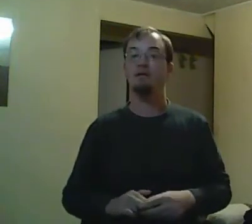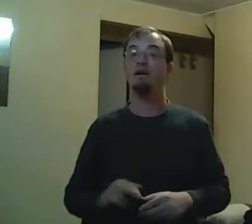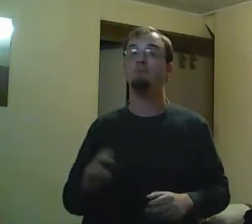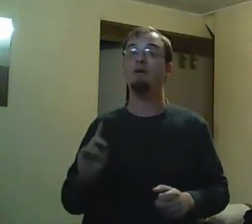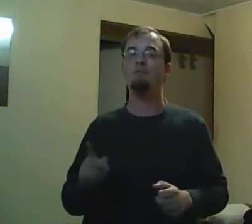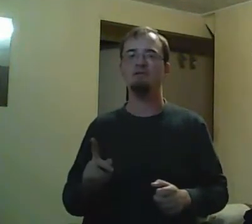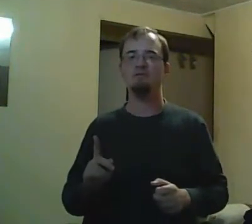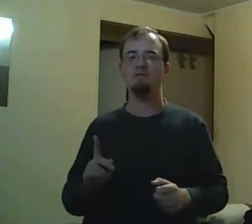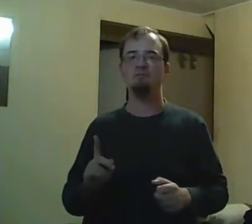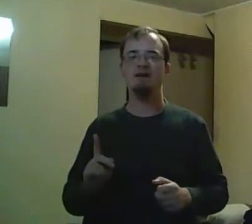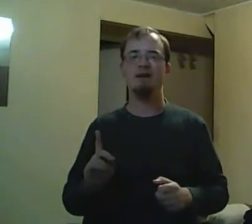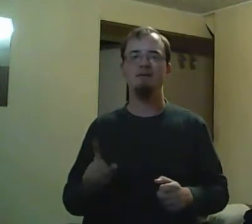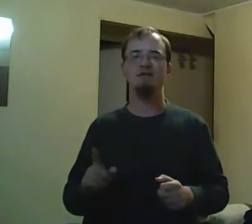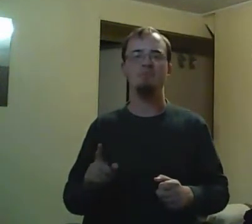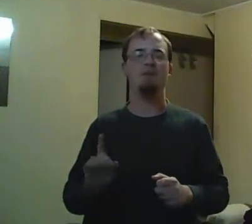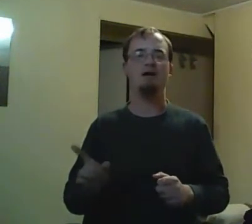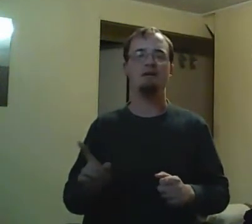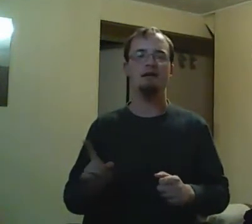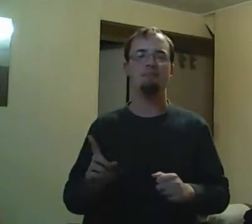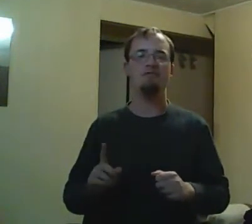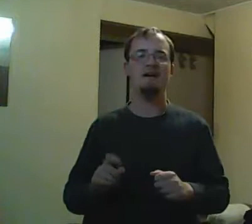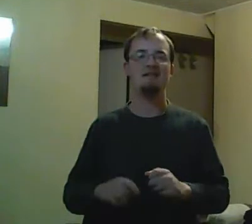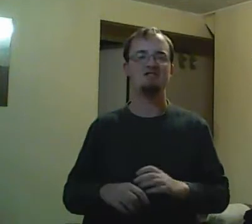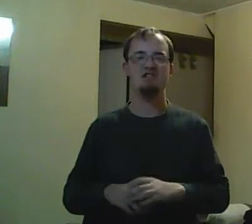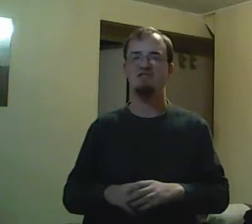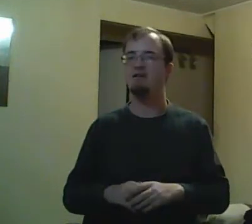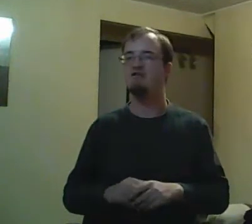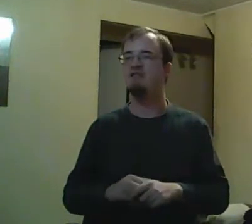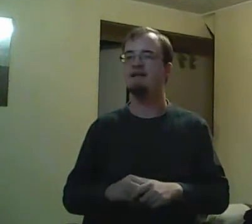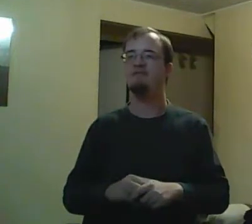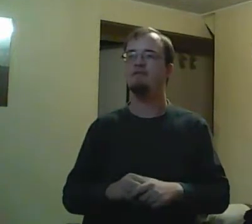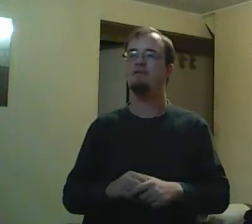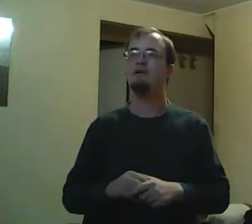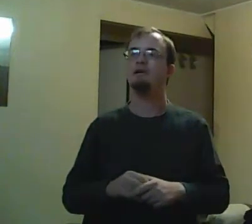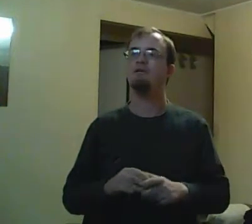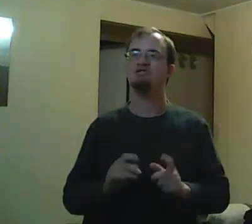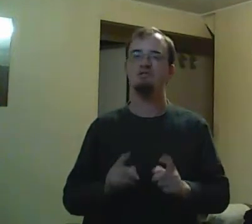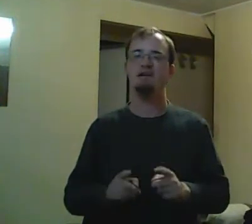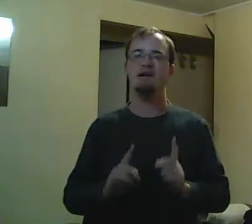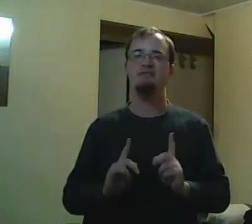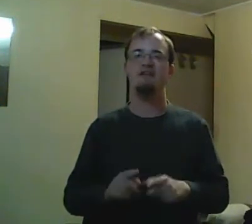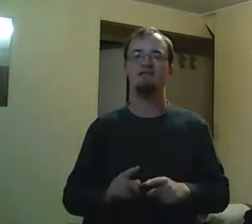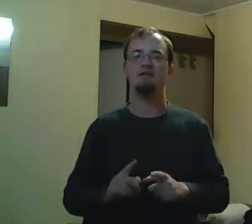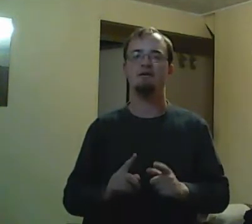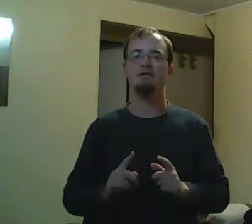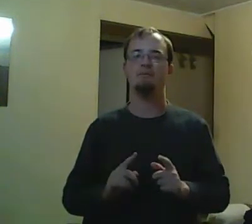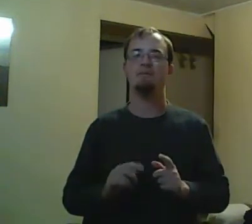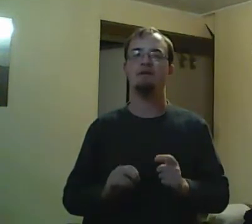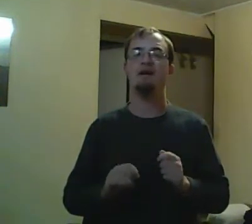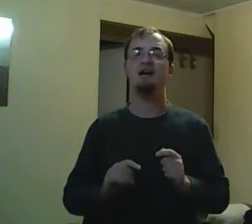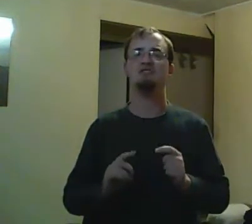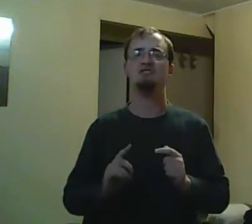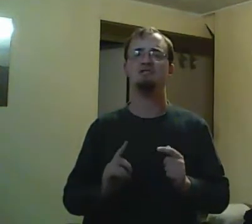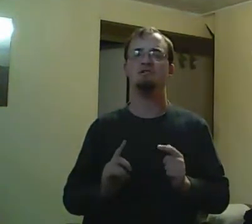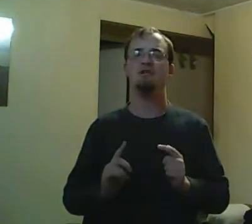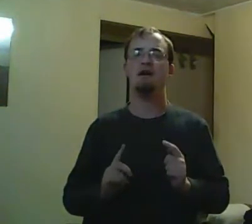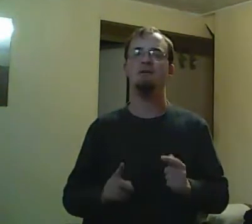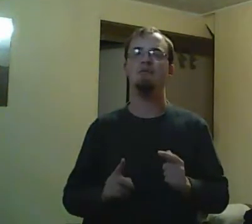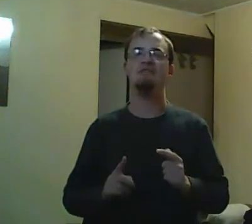So, anyway, yeah, that's freaky. And then, you know, I didn't end on this in the next episode because it had nothing to do with the shooting. I mean,